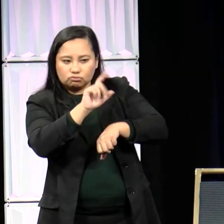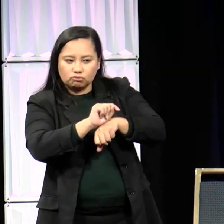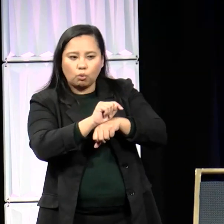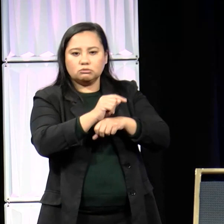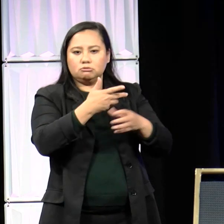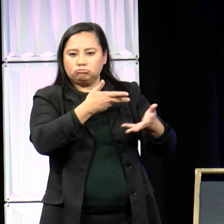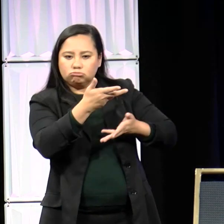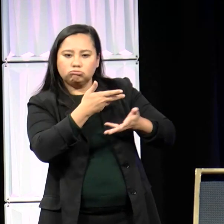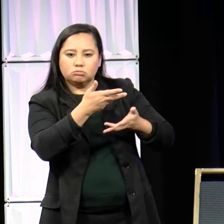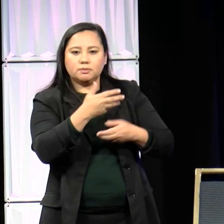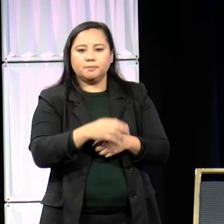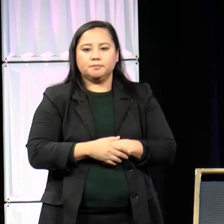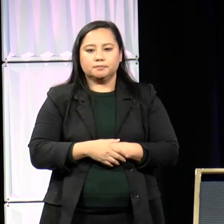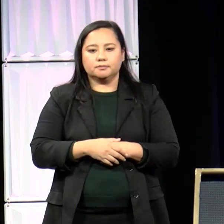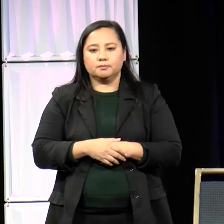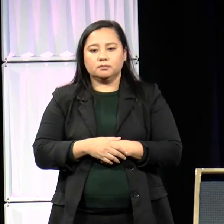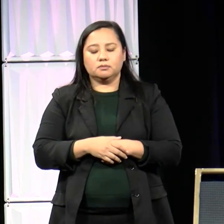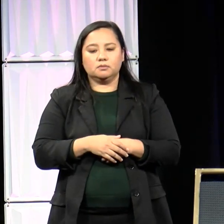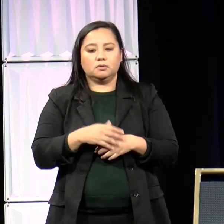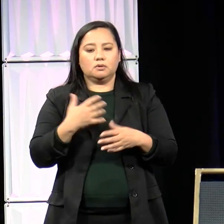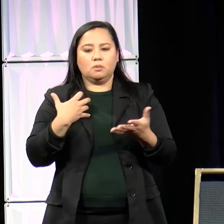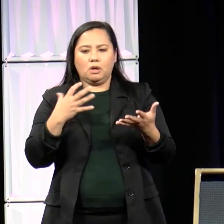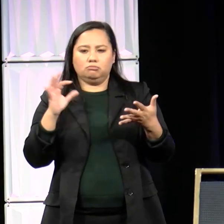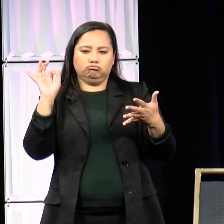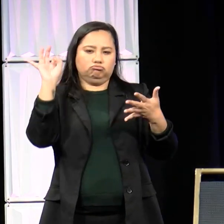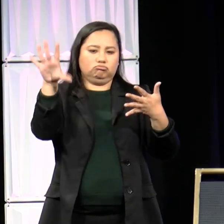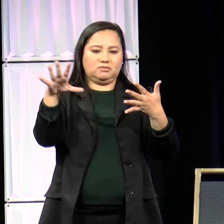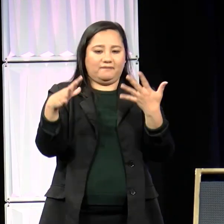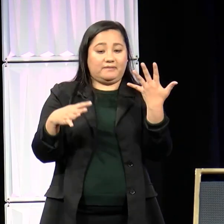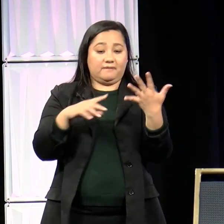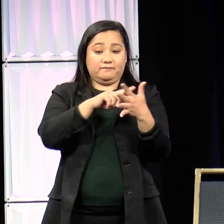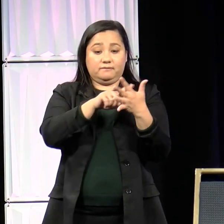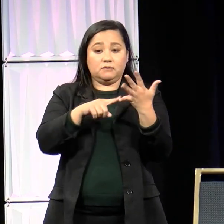we drafted in the memo, and I promise I'm going be dead.